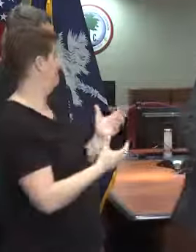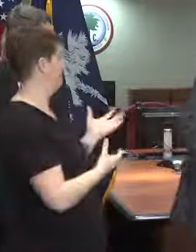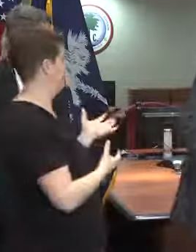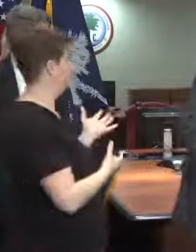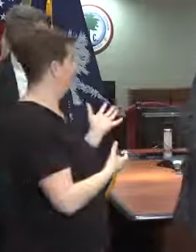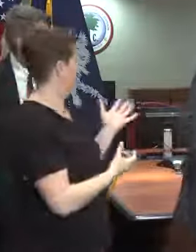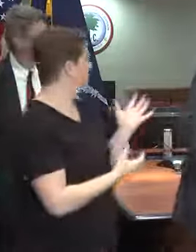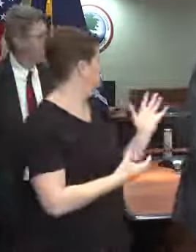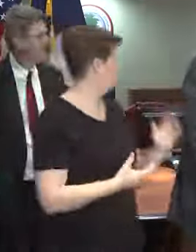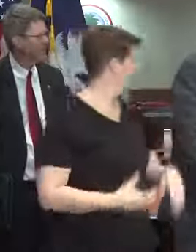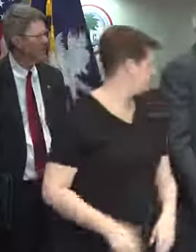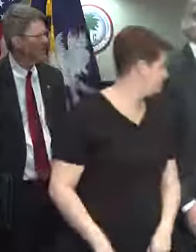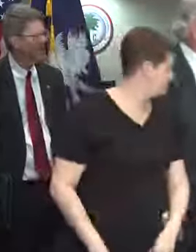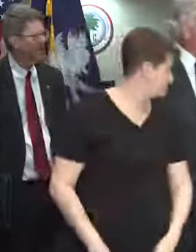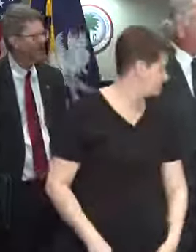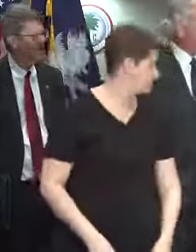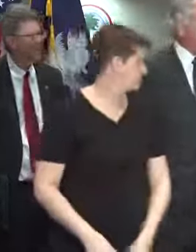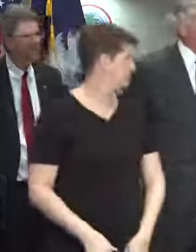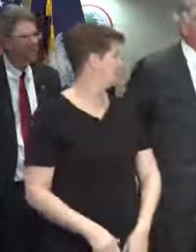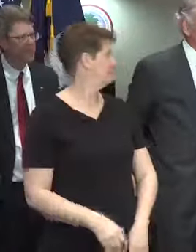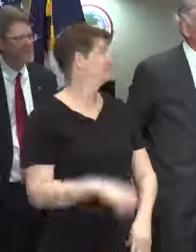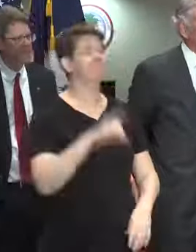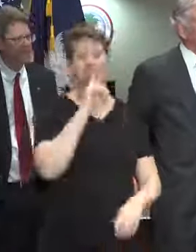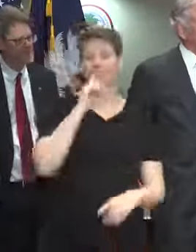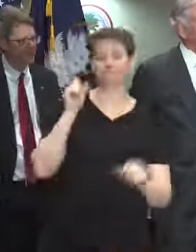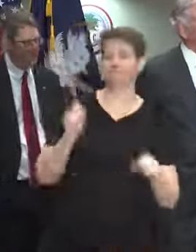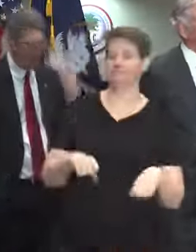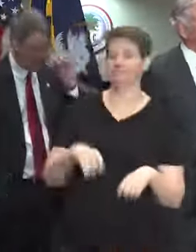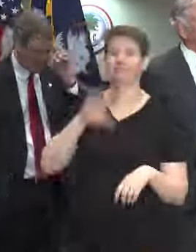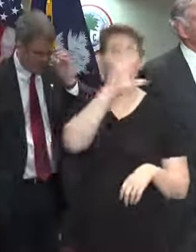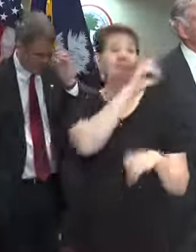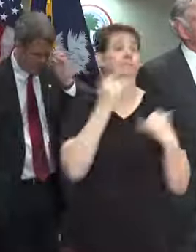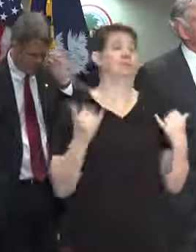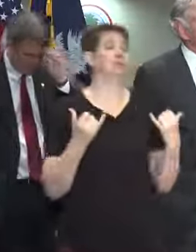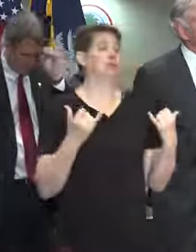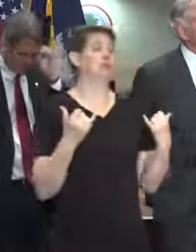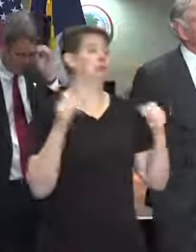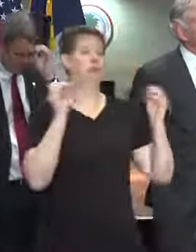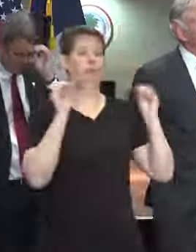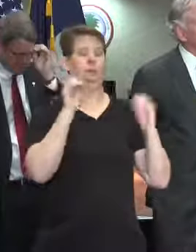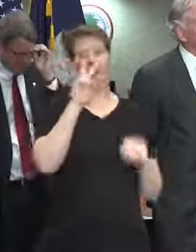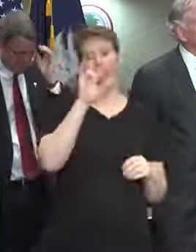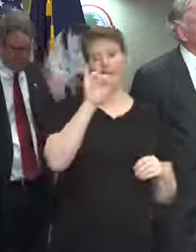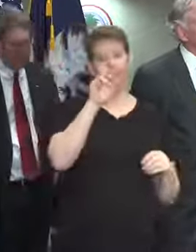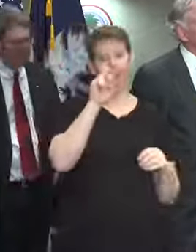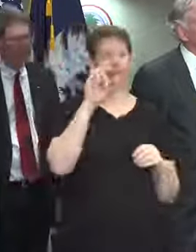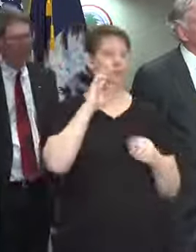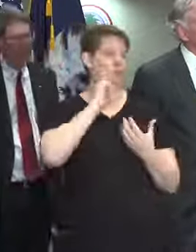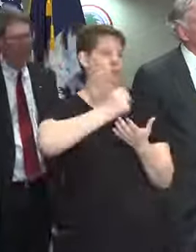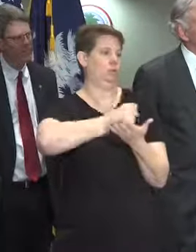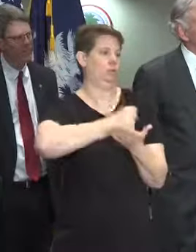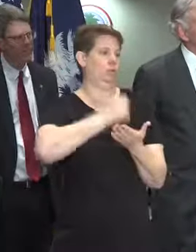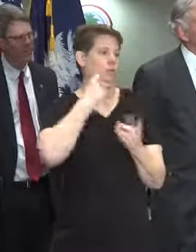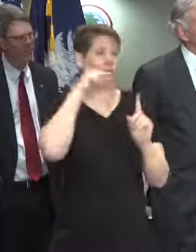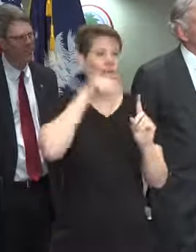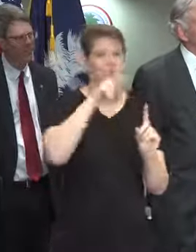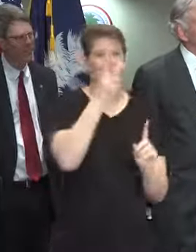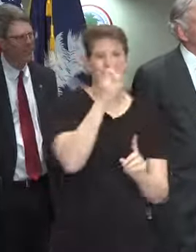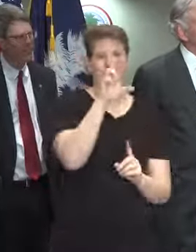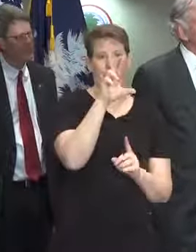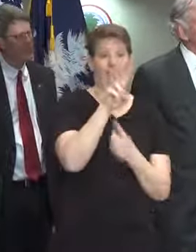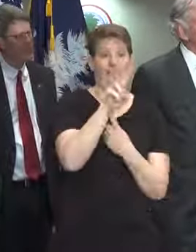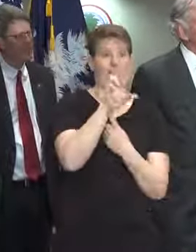Who can answer that about the vaccine? Certainly. So currently there is no vaccine or treatment for this virus.